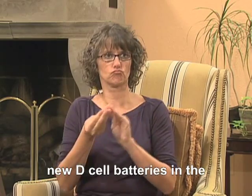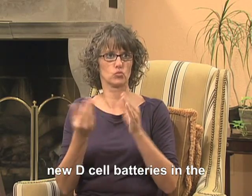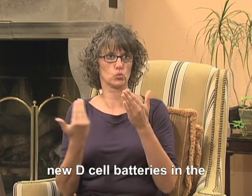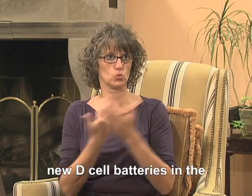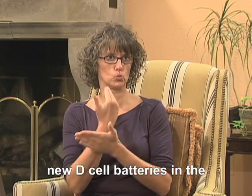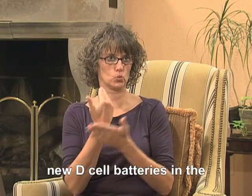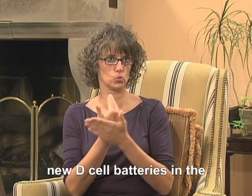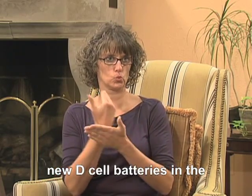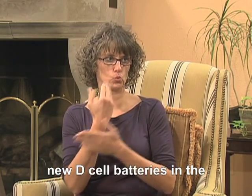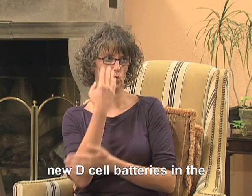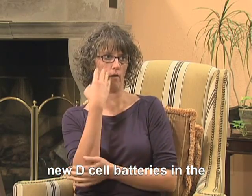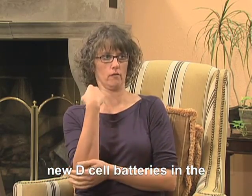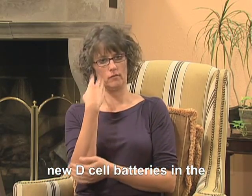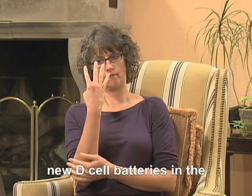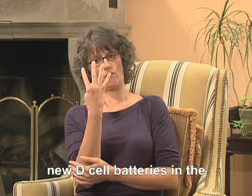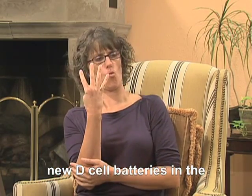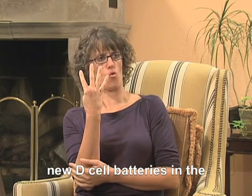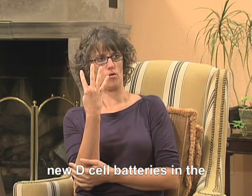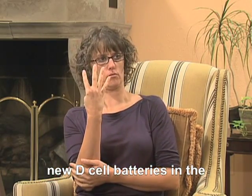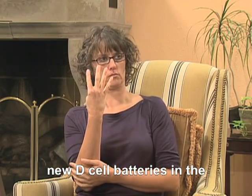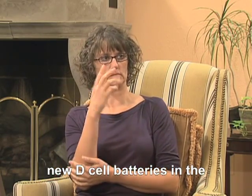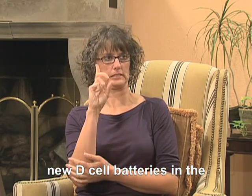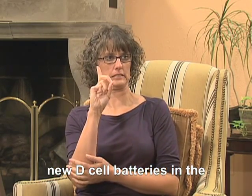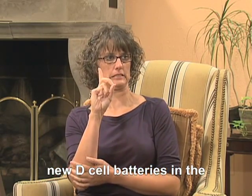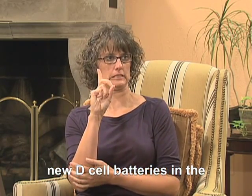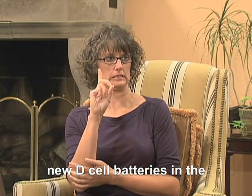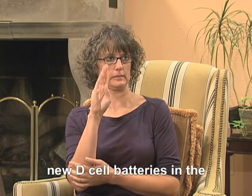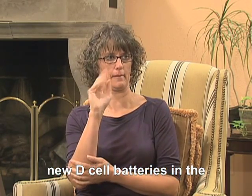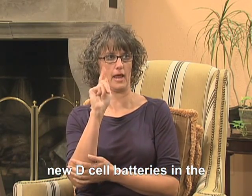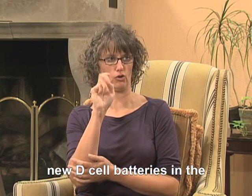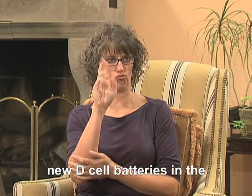D-cell batteries in the battery compartment.